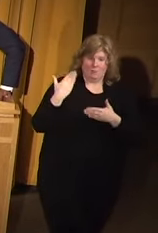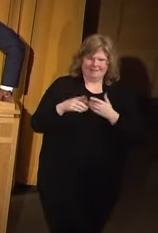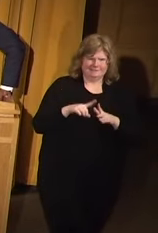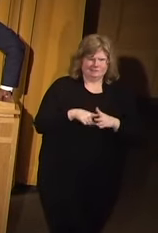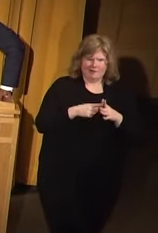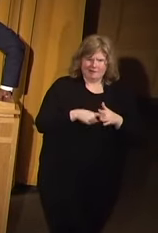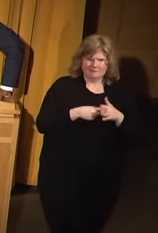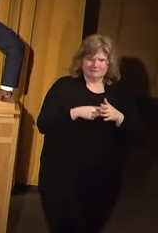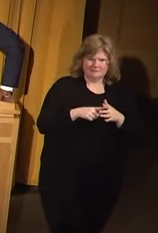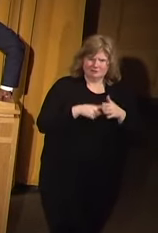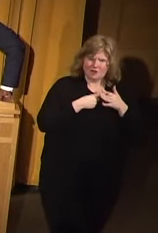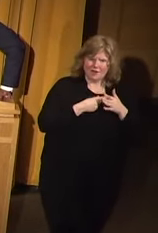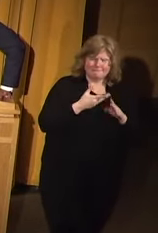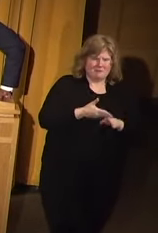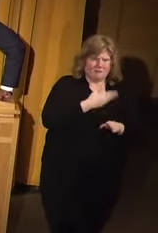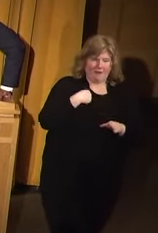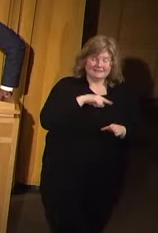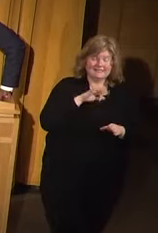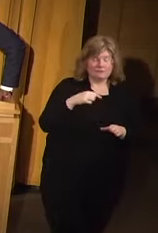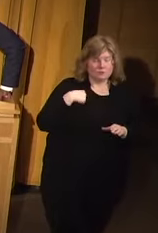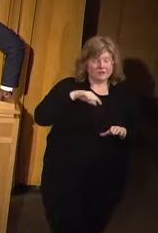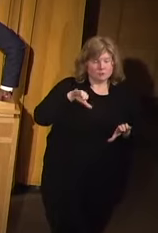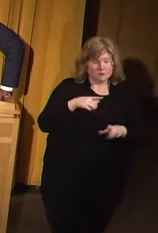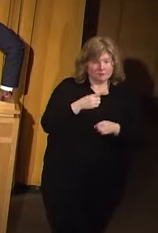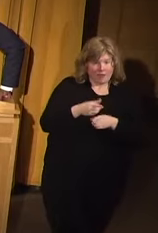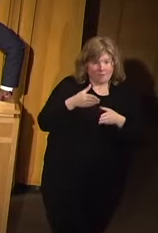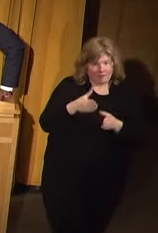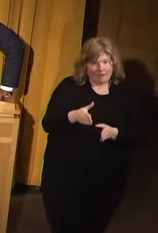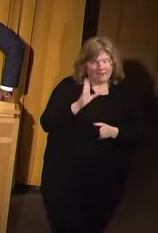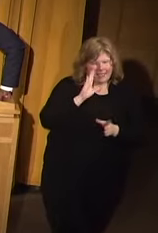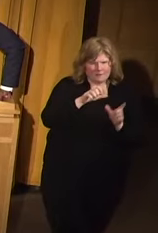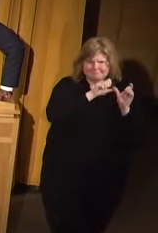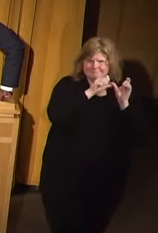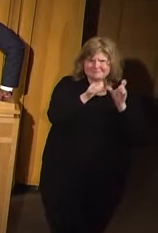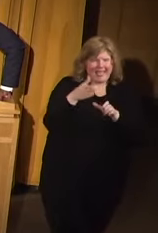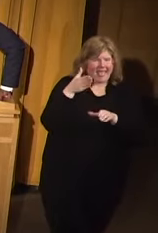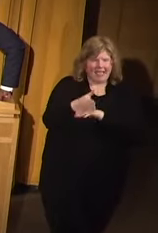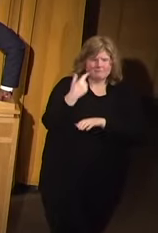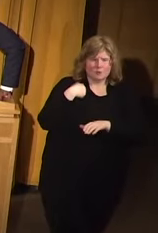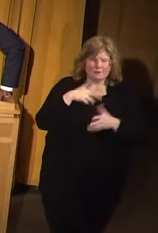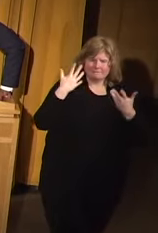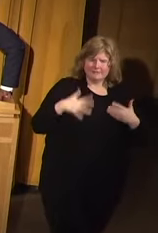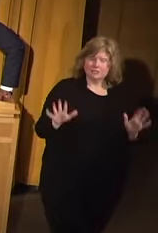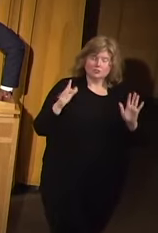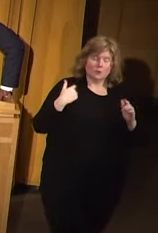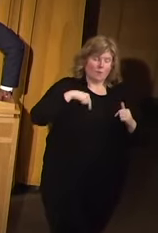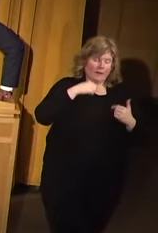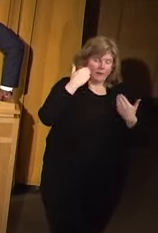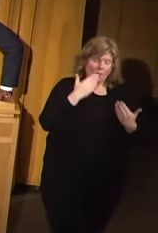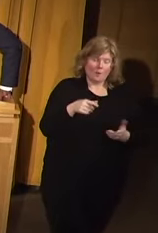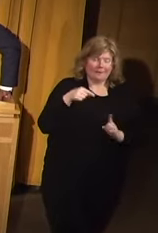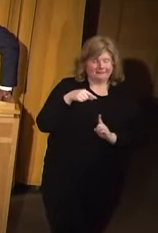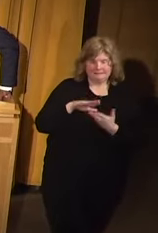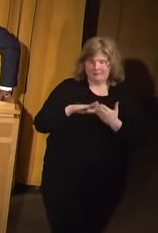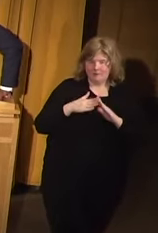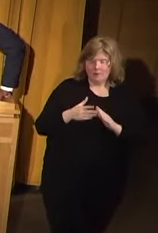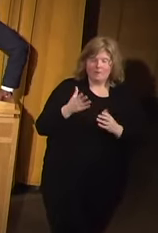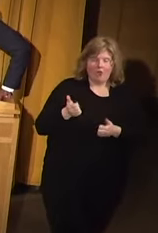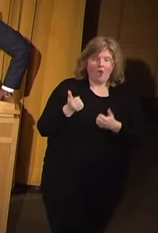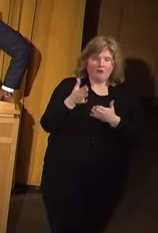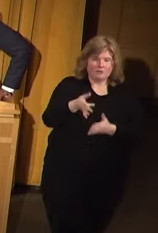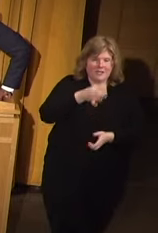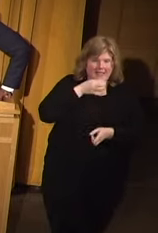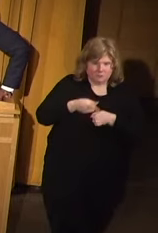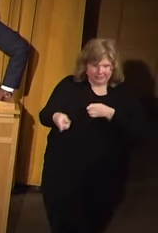us, and if we do it right, it will last beyond us. So we don't know this community. We offer expertise. We offer